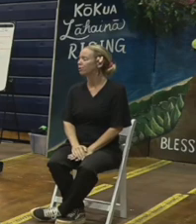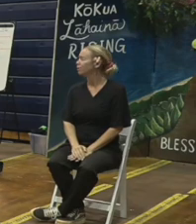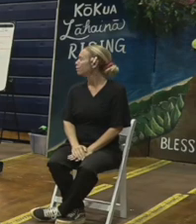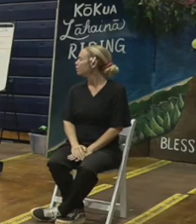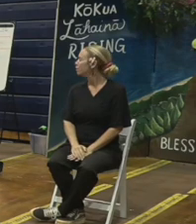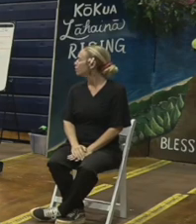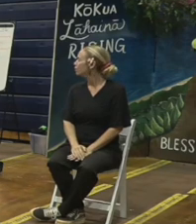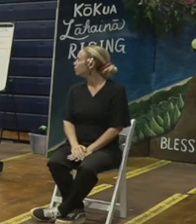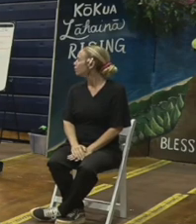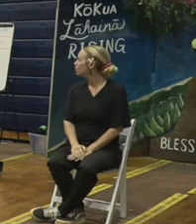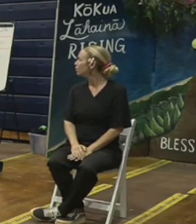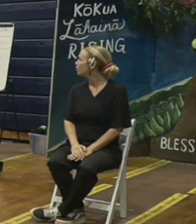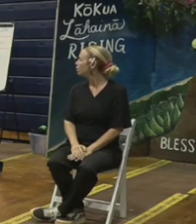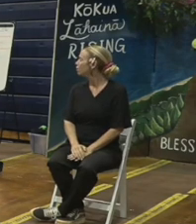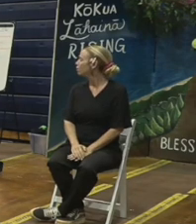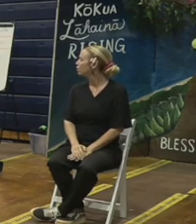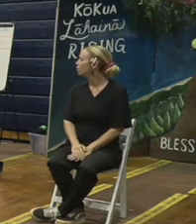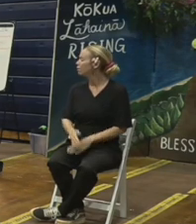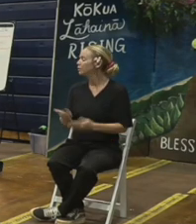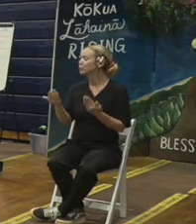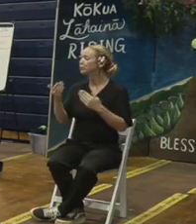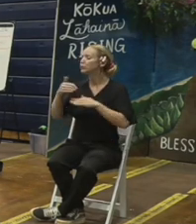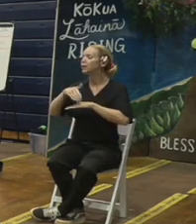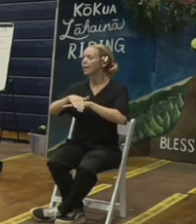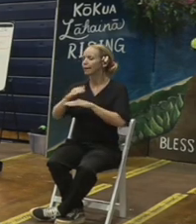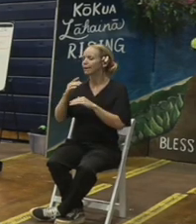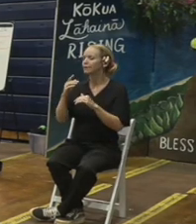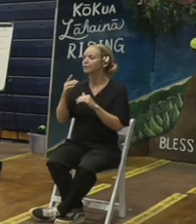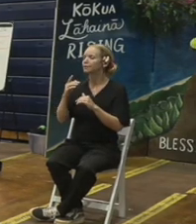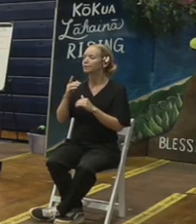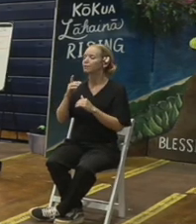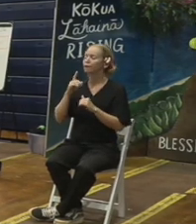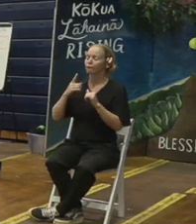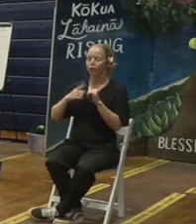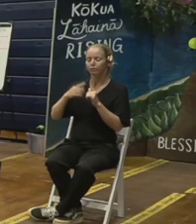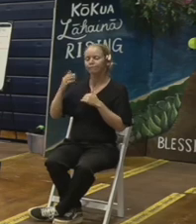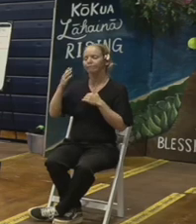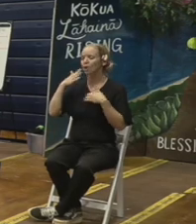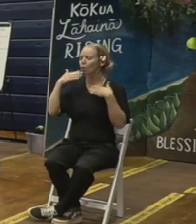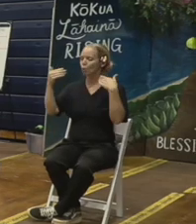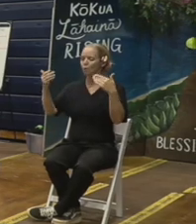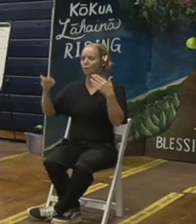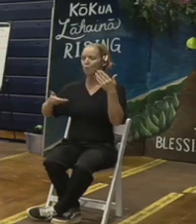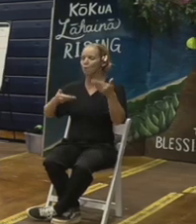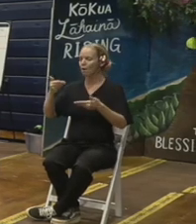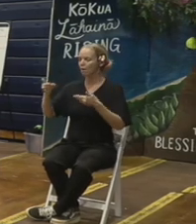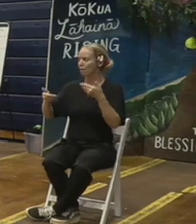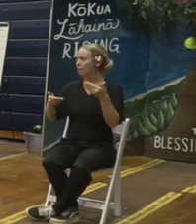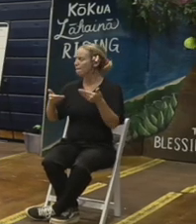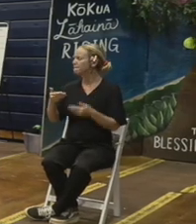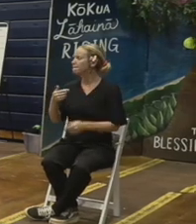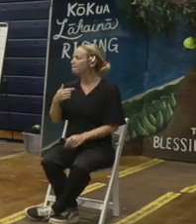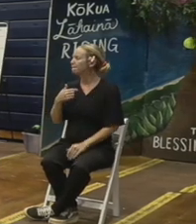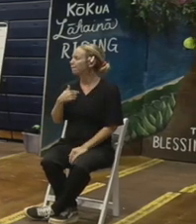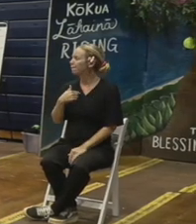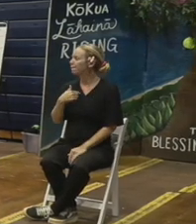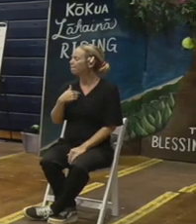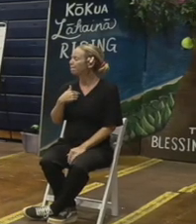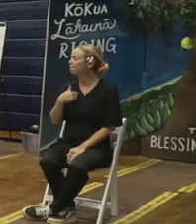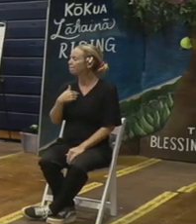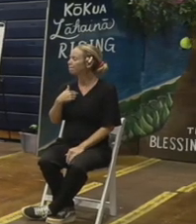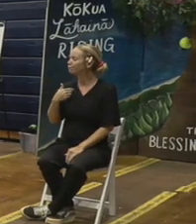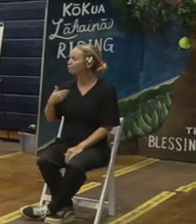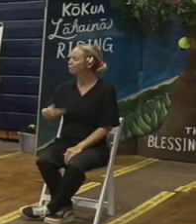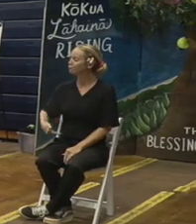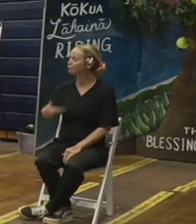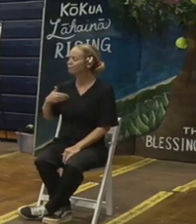I'm to talk a little bit about how tonight is going to work. First of all, aloha and welcome. I'm Mahina Martin with the County of Maui. Happy to be